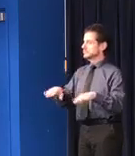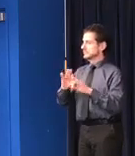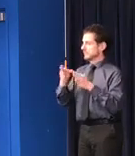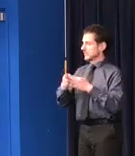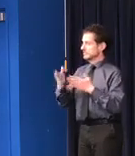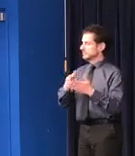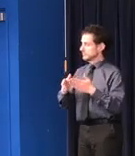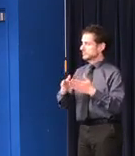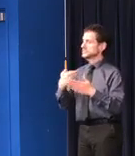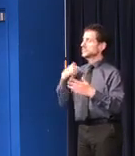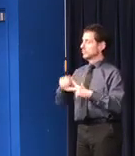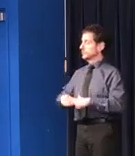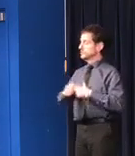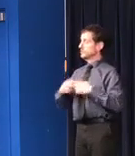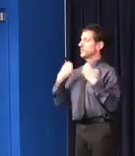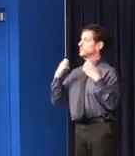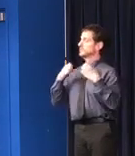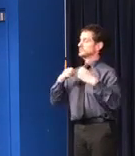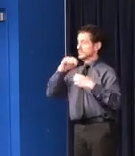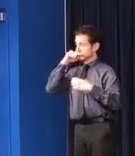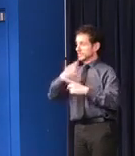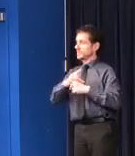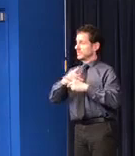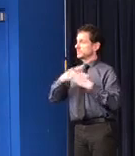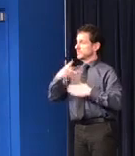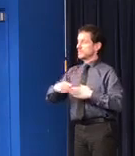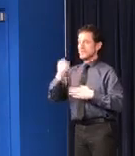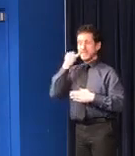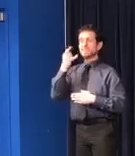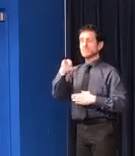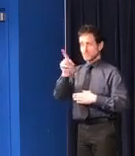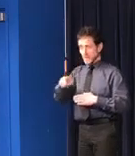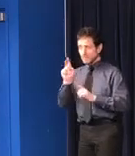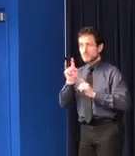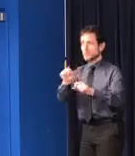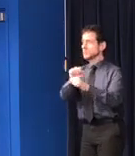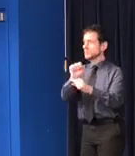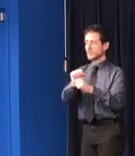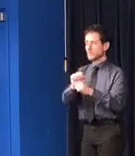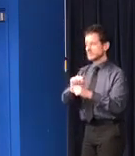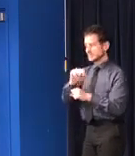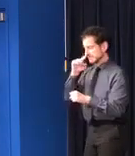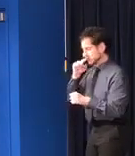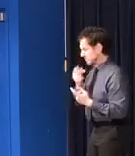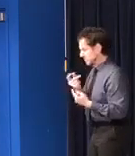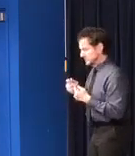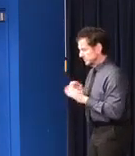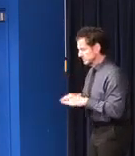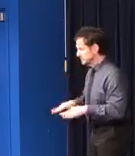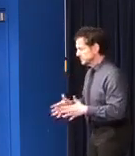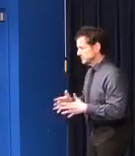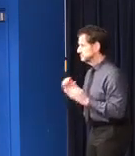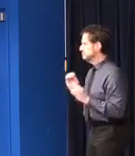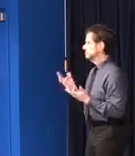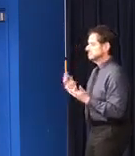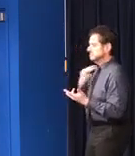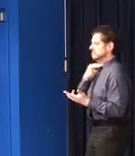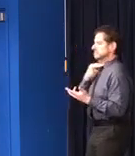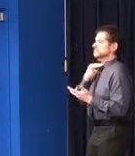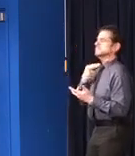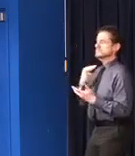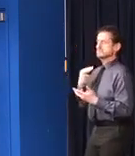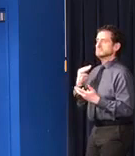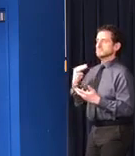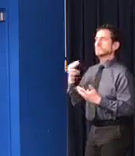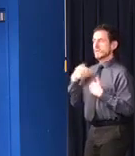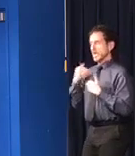Care Program that is available for essential workers who have no other options available. In these settings, capacity will be limited to the